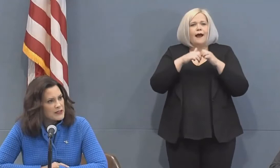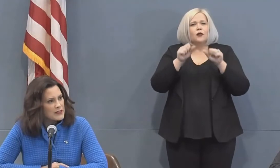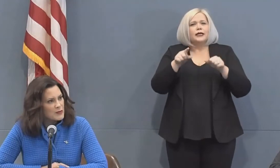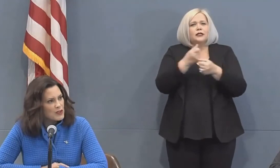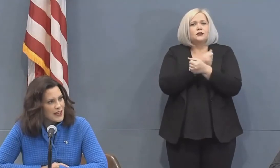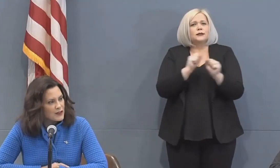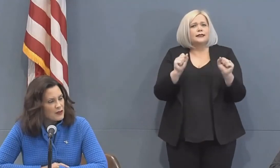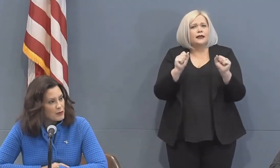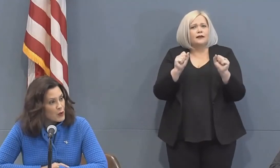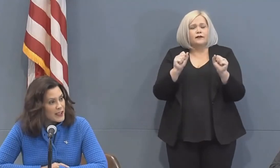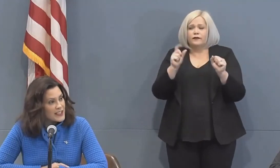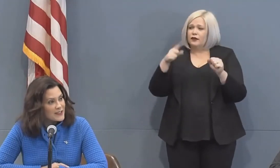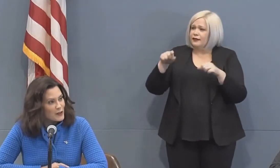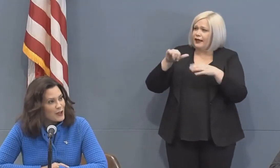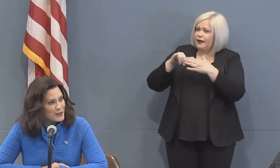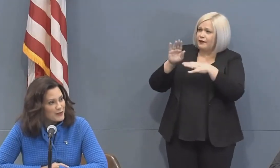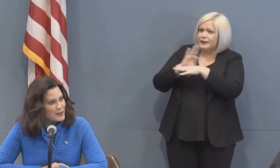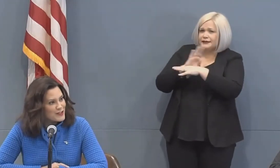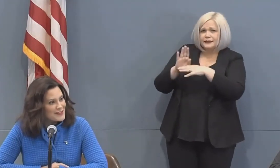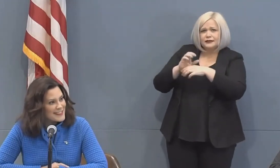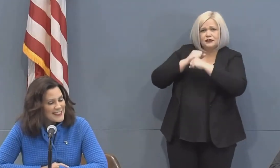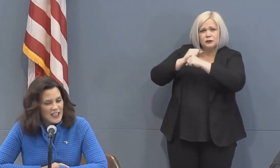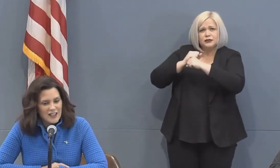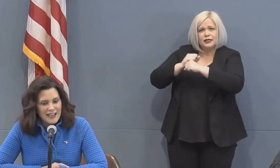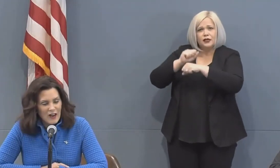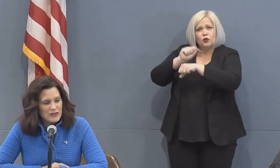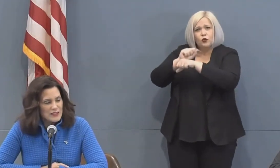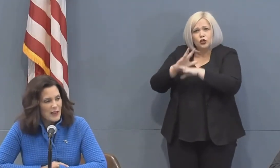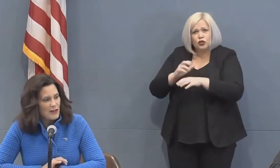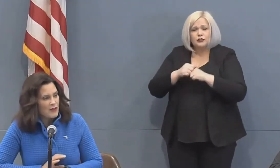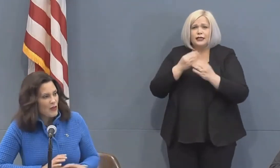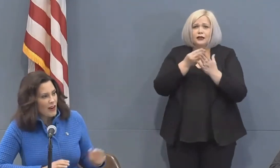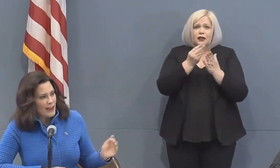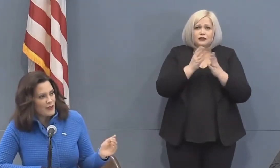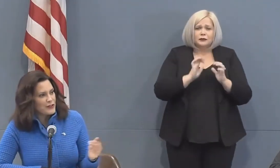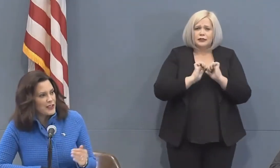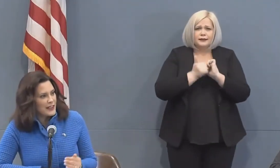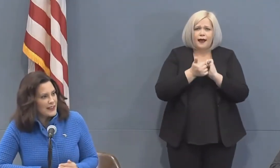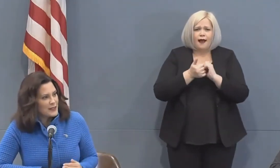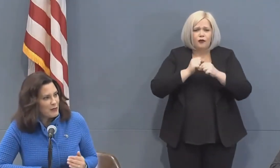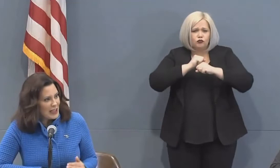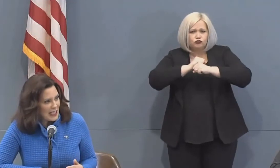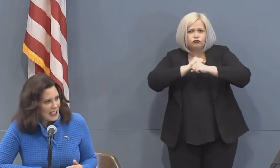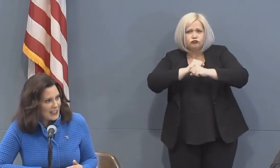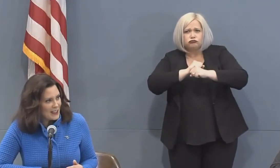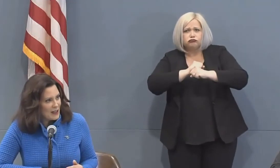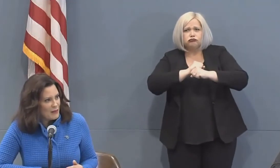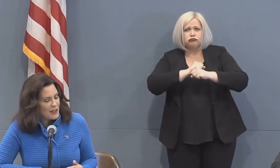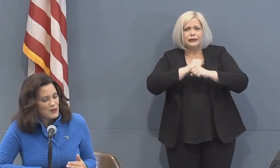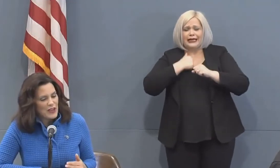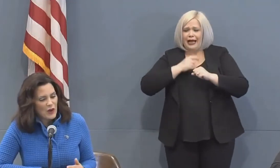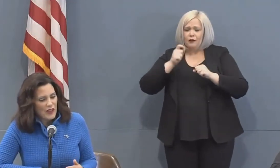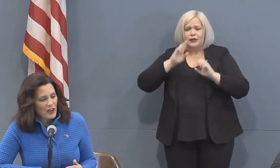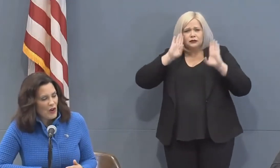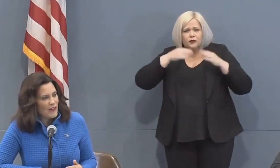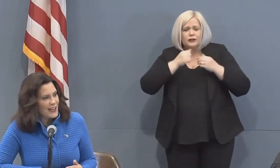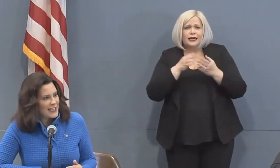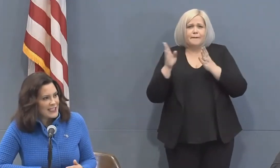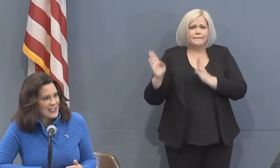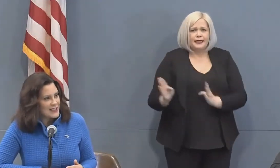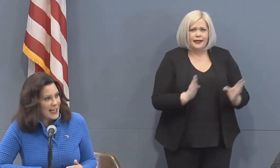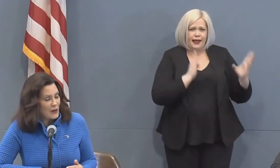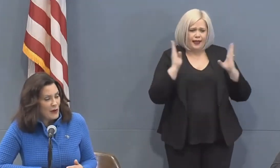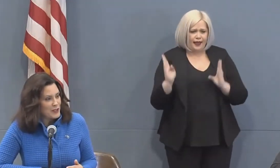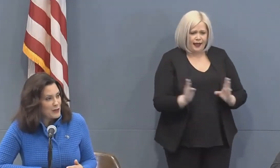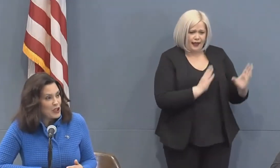particular business protect their employees and their customers now is the time to throw our energy into planning because we know that COVID